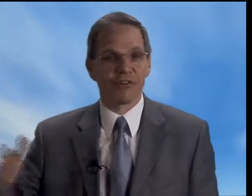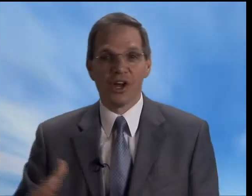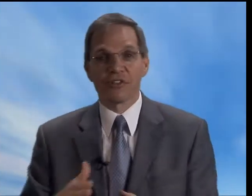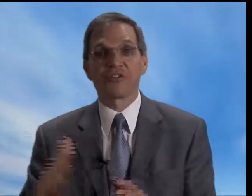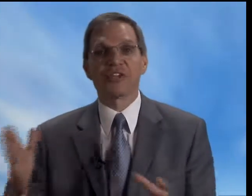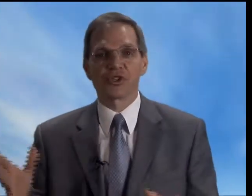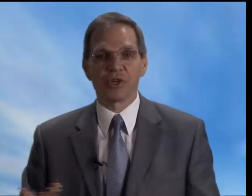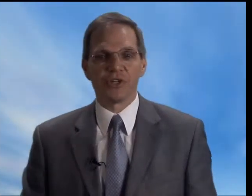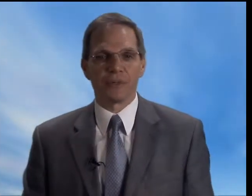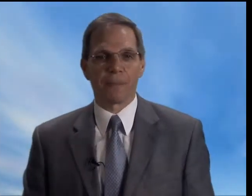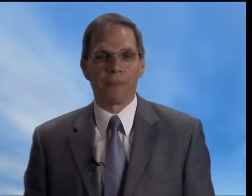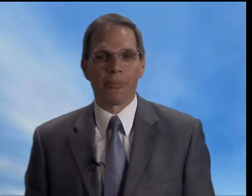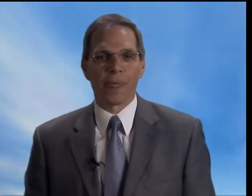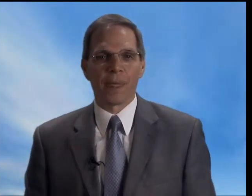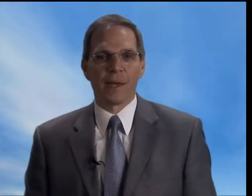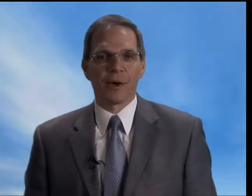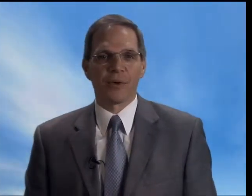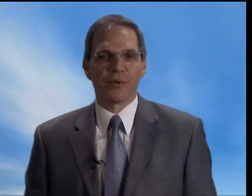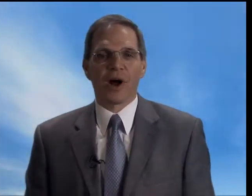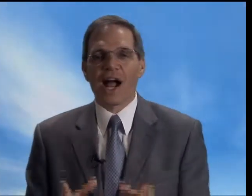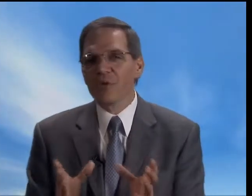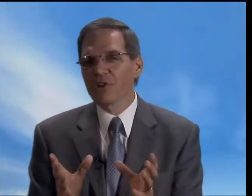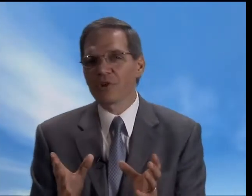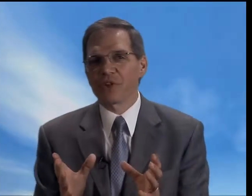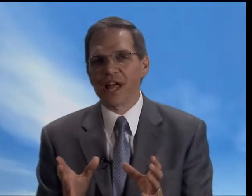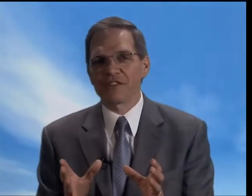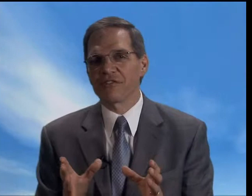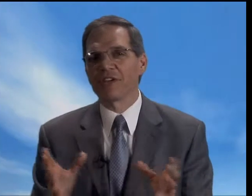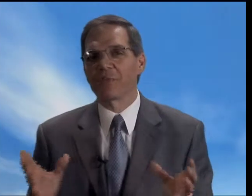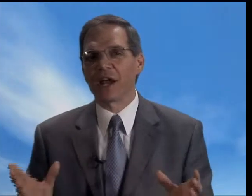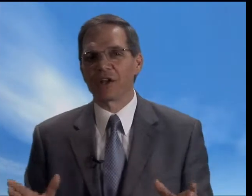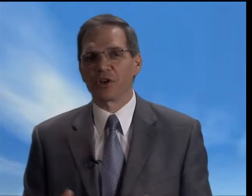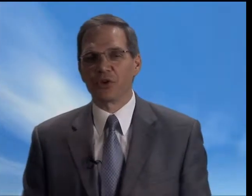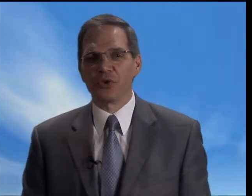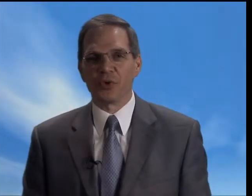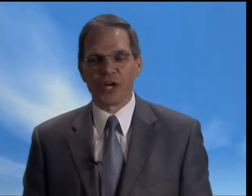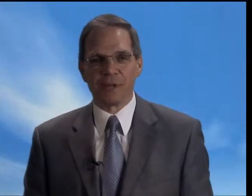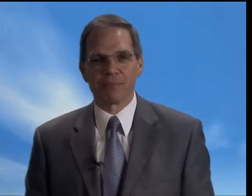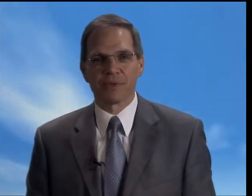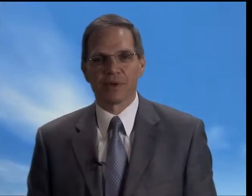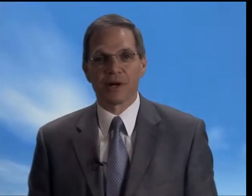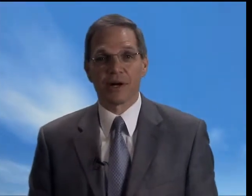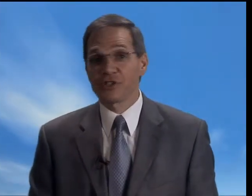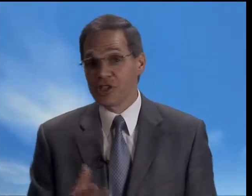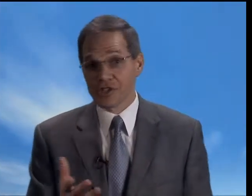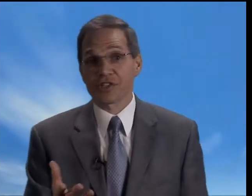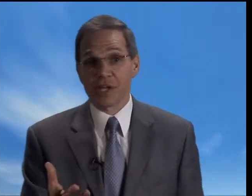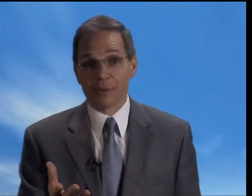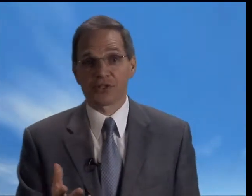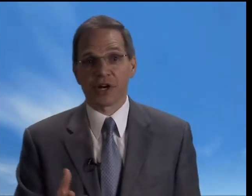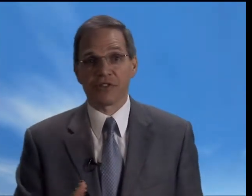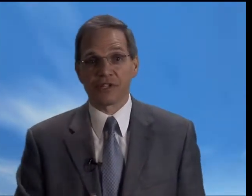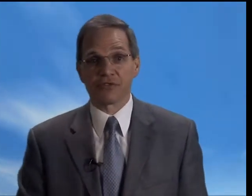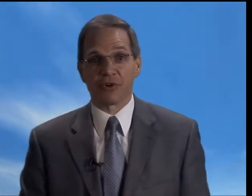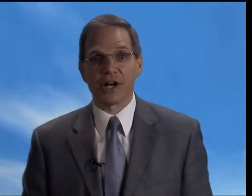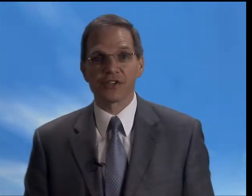the things we do. Well, I really would like to think about it in a new way. Jesus demonstrated this for us.